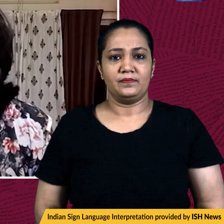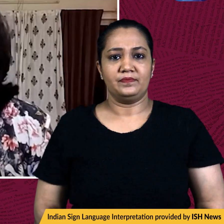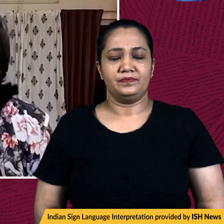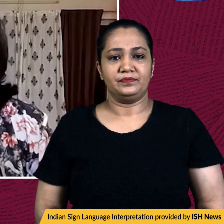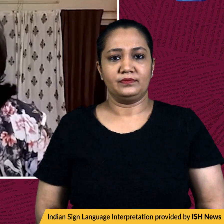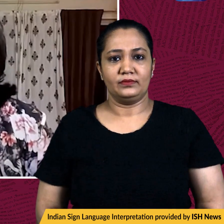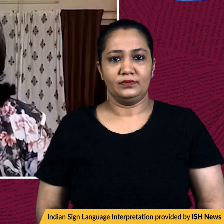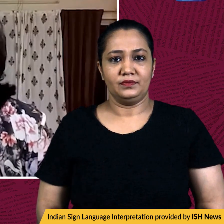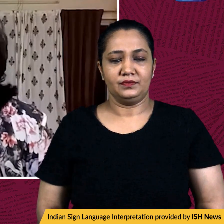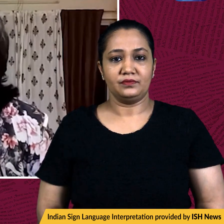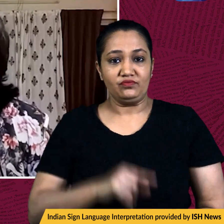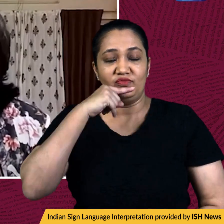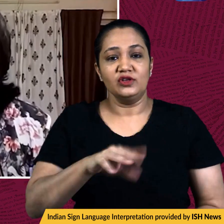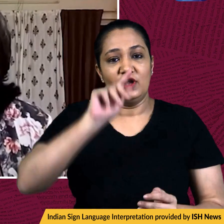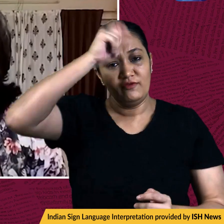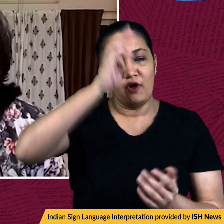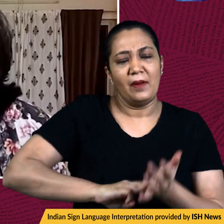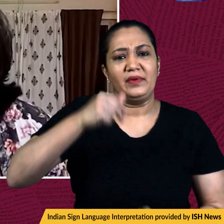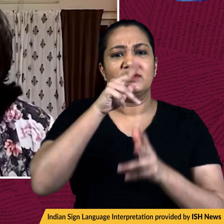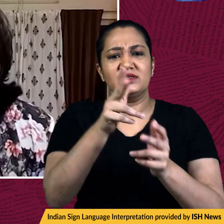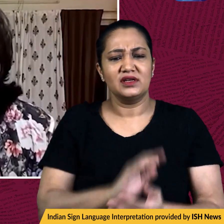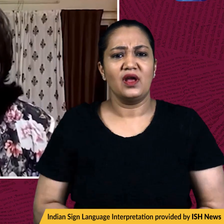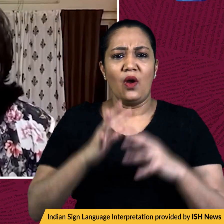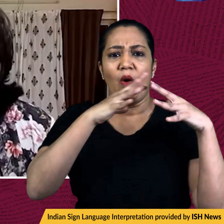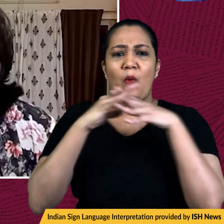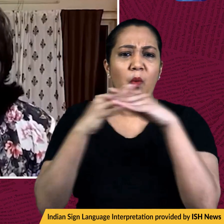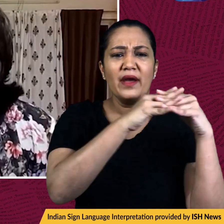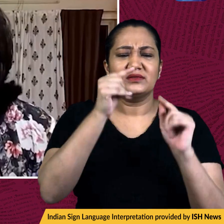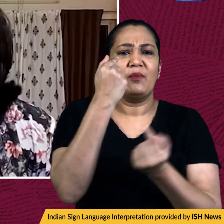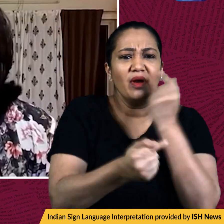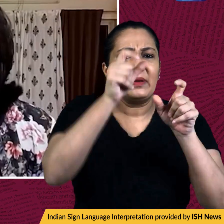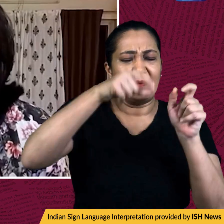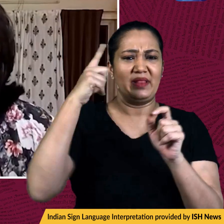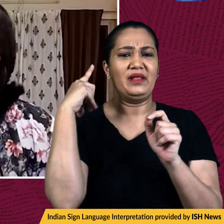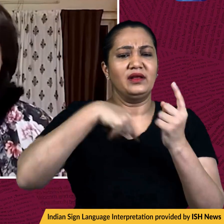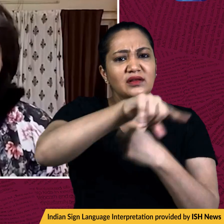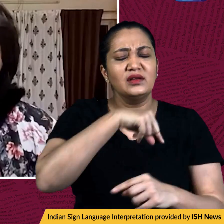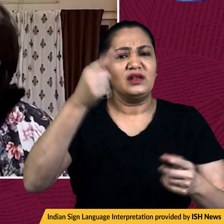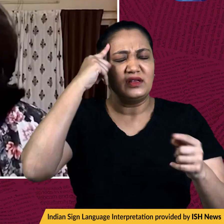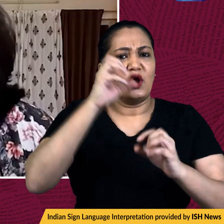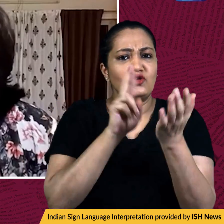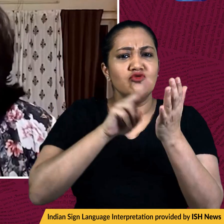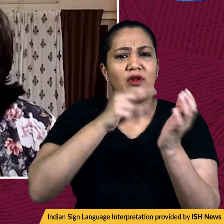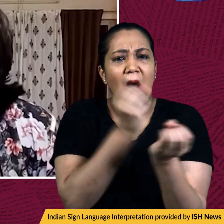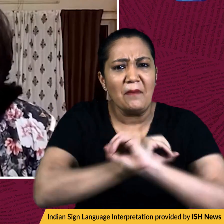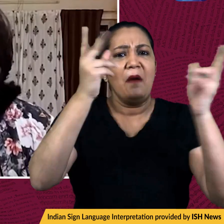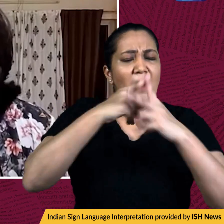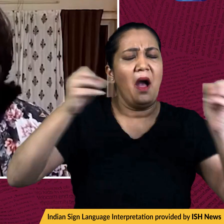Now, Russia's foreign minister has accused Western politicians of fixating on nuclear war one week